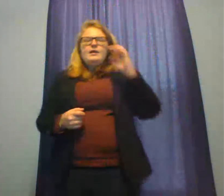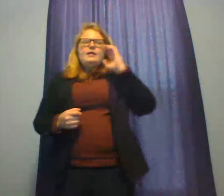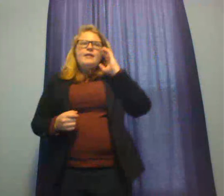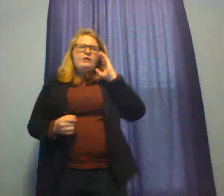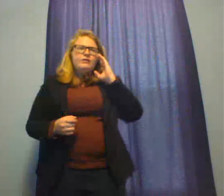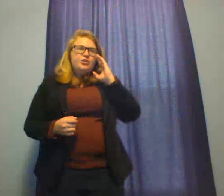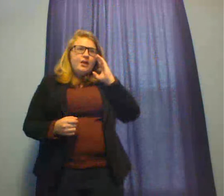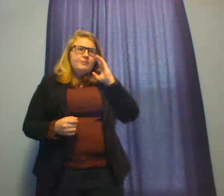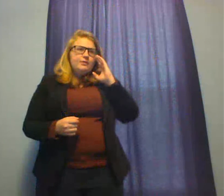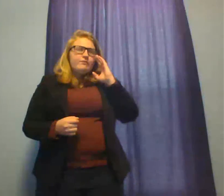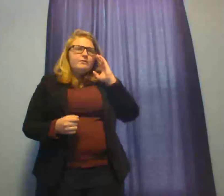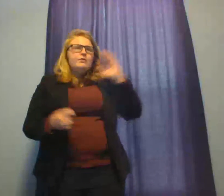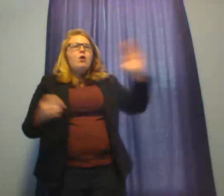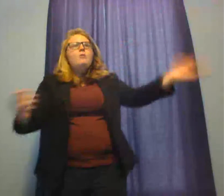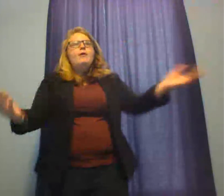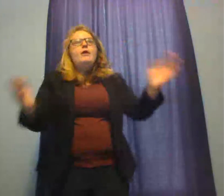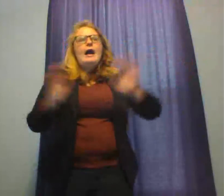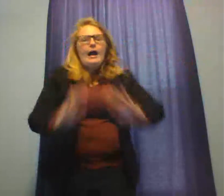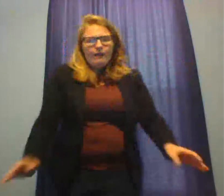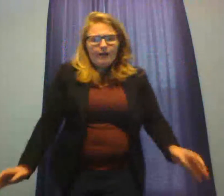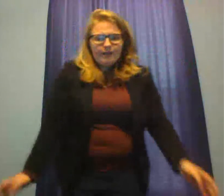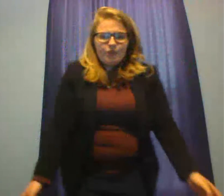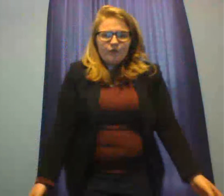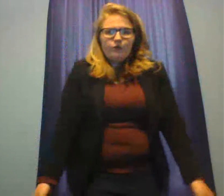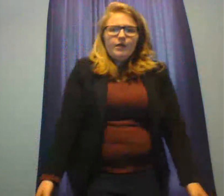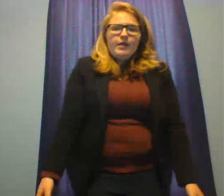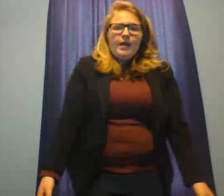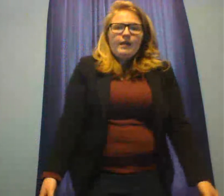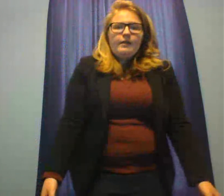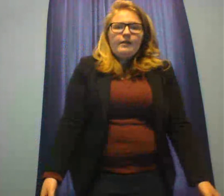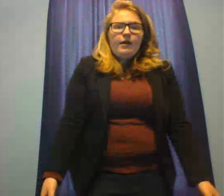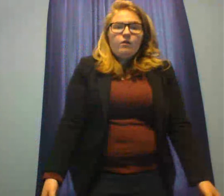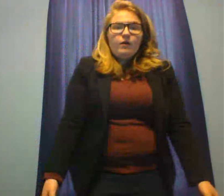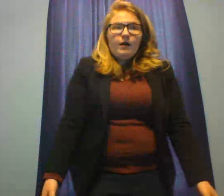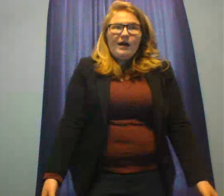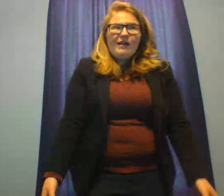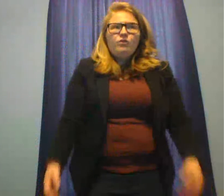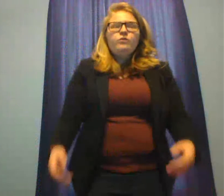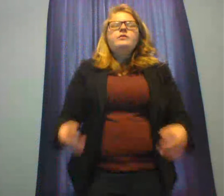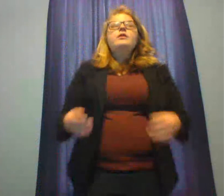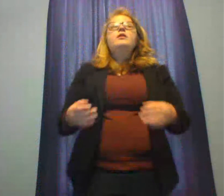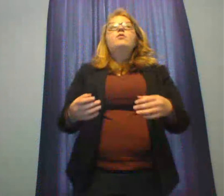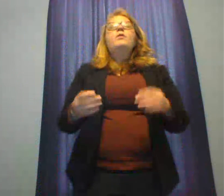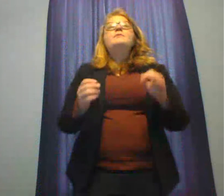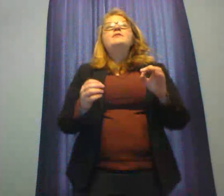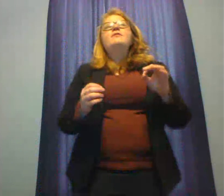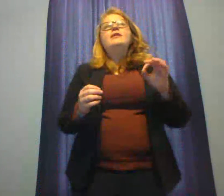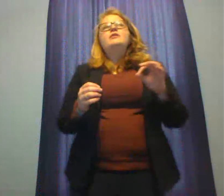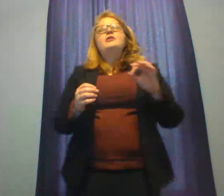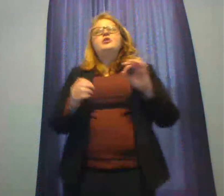Now, in chapter 11, it was all about outlining in general. And now I learned what specific things I should